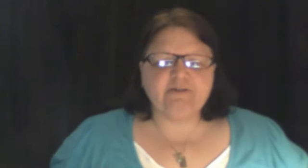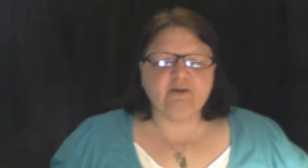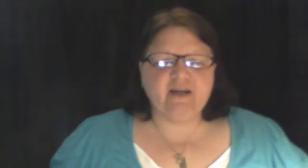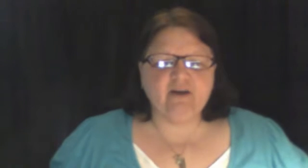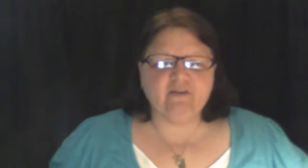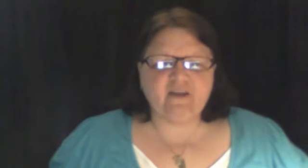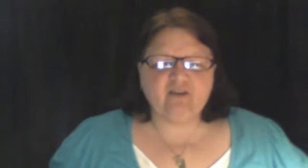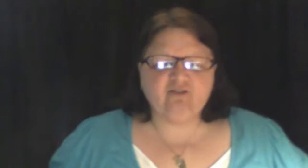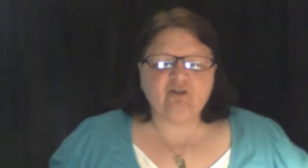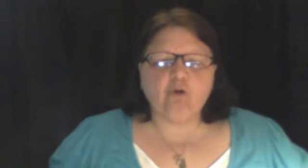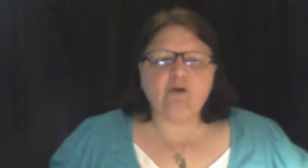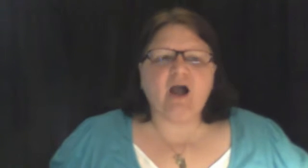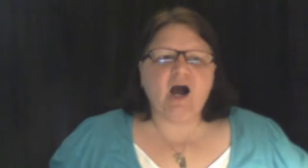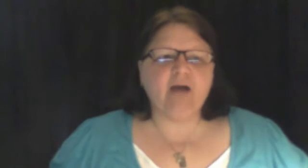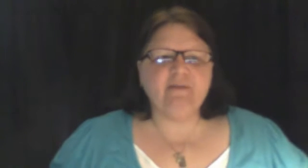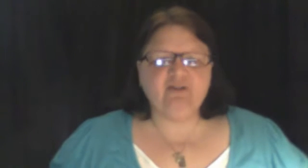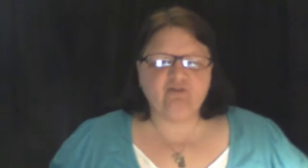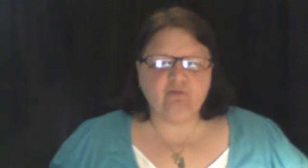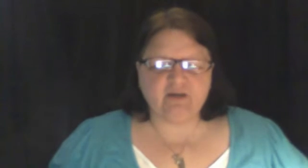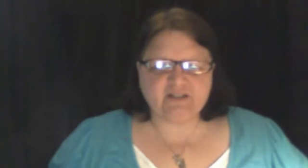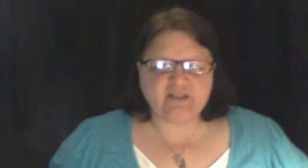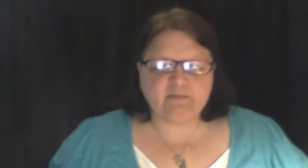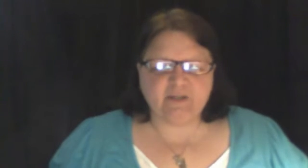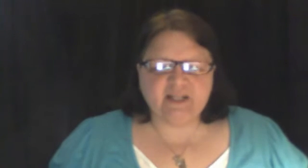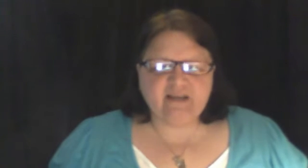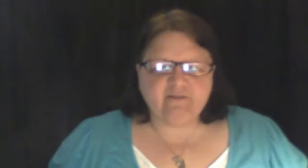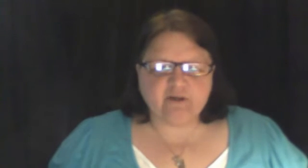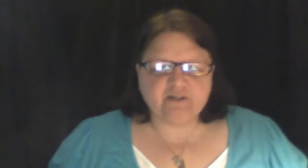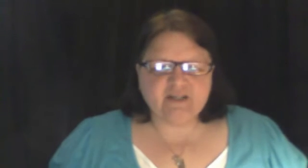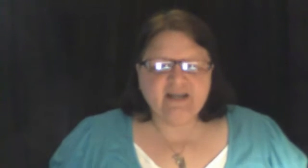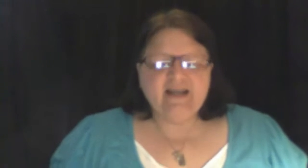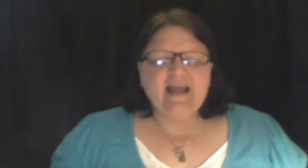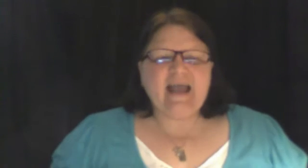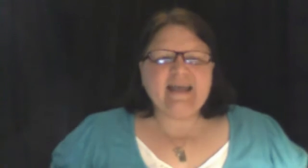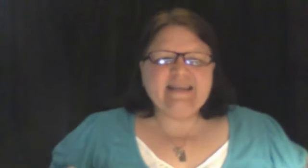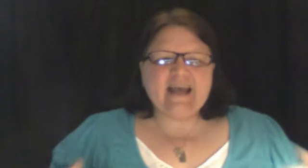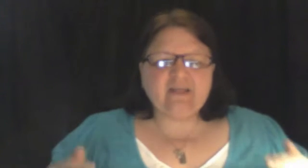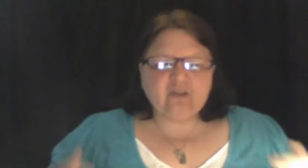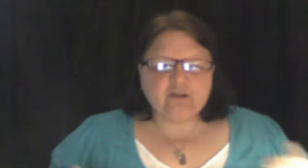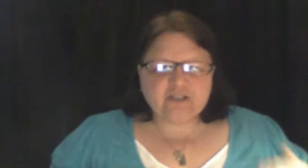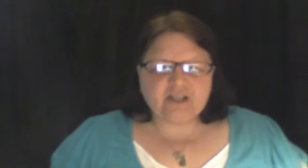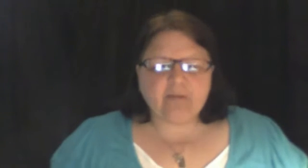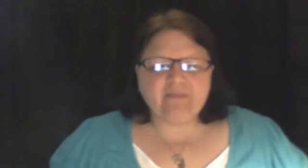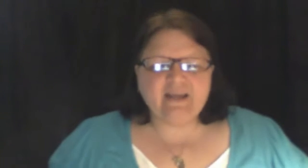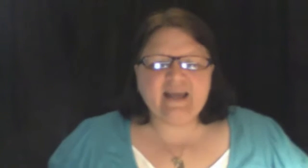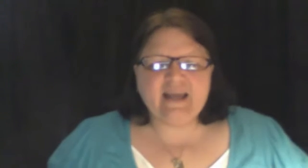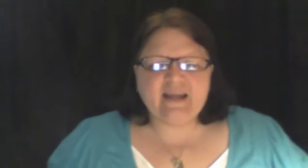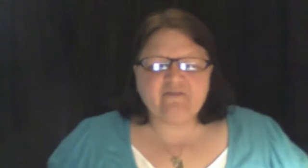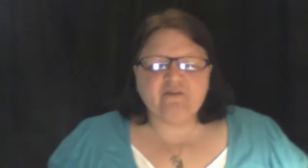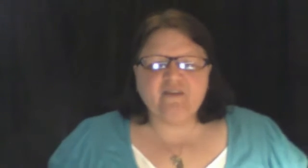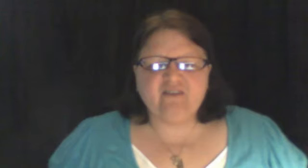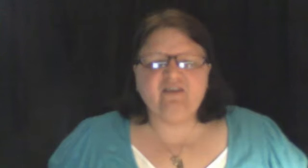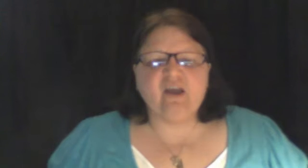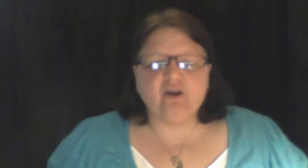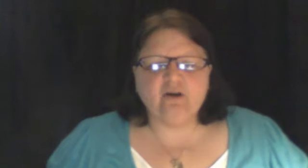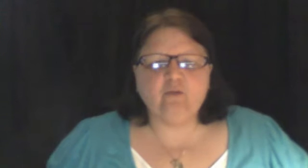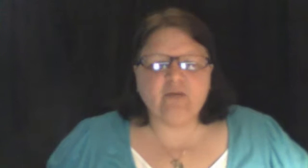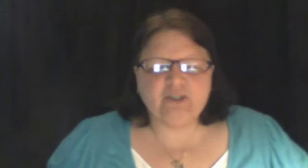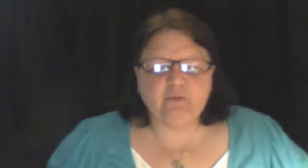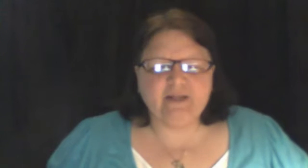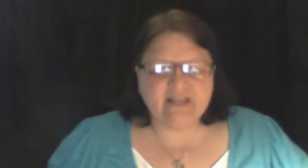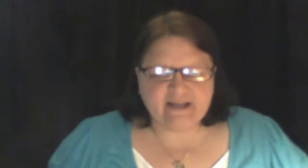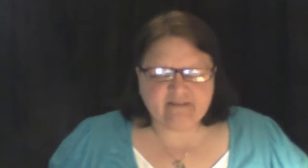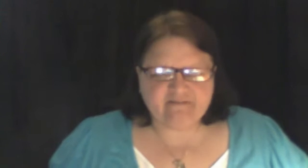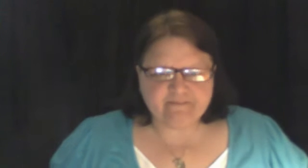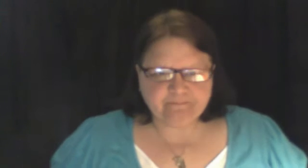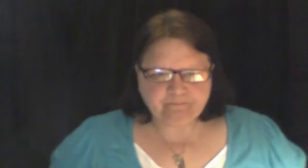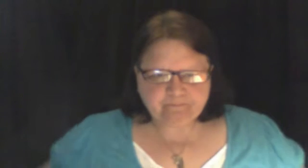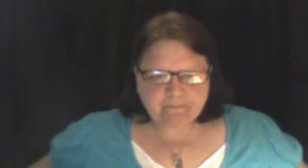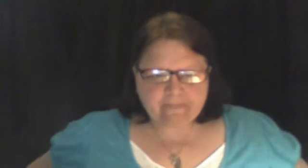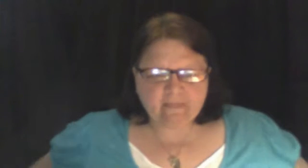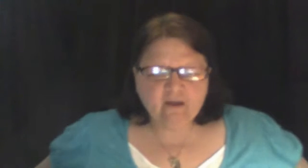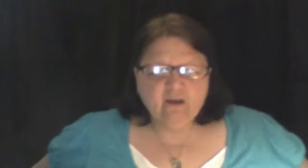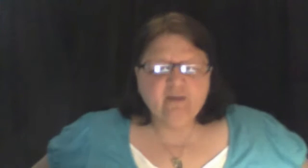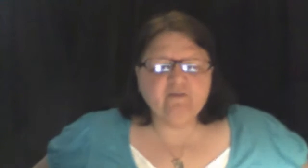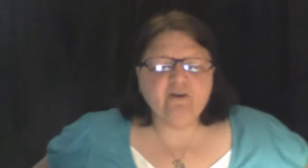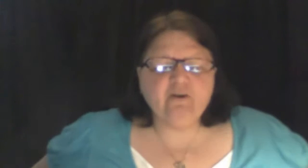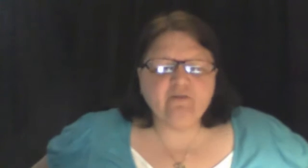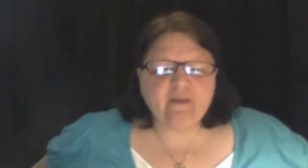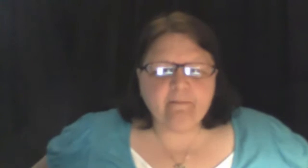here that is so common to us as believers and yet there's something in it for this year in which we live. For you that